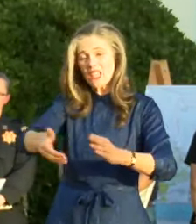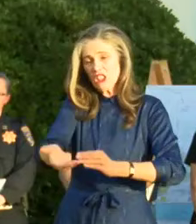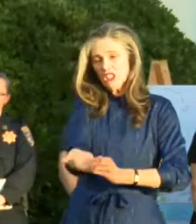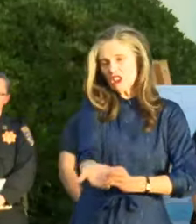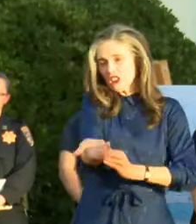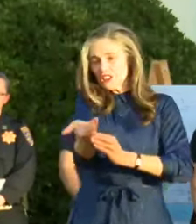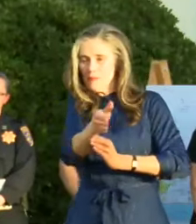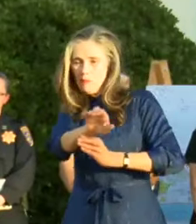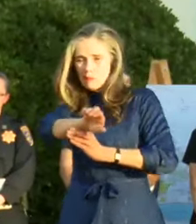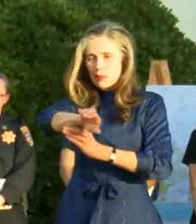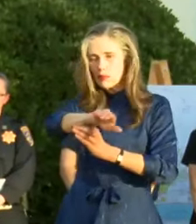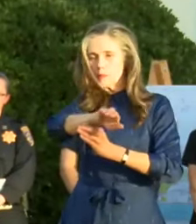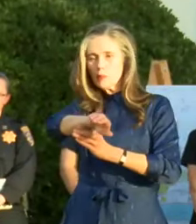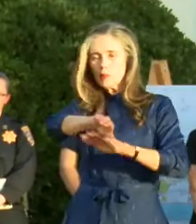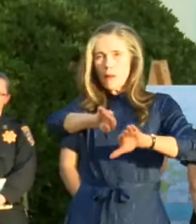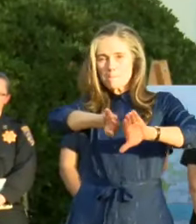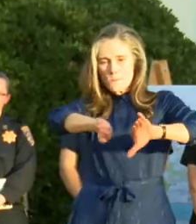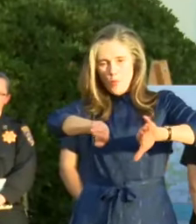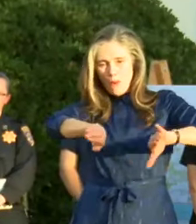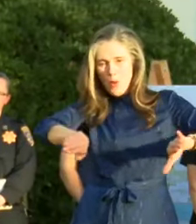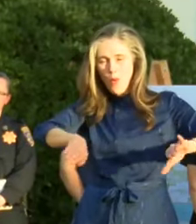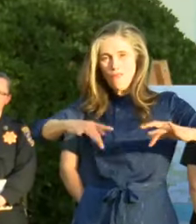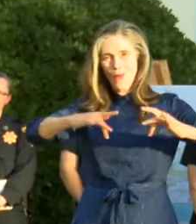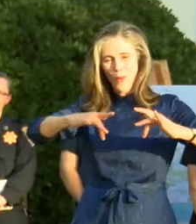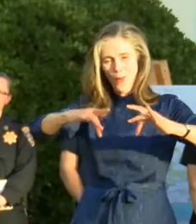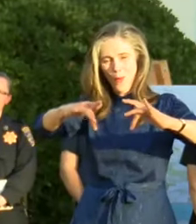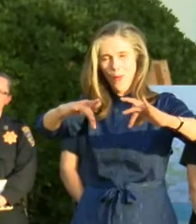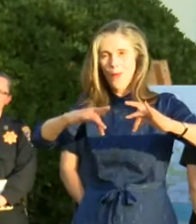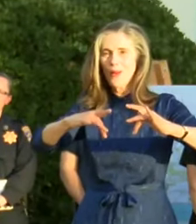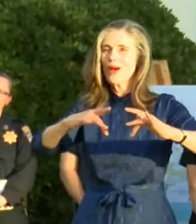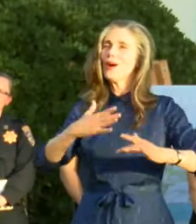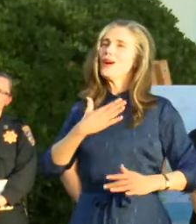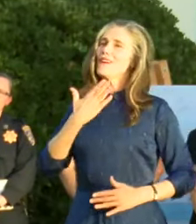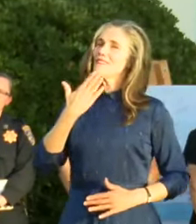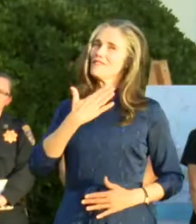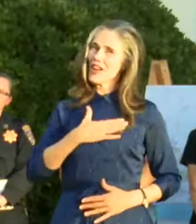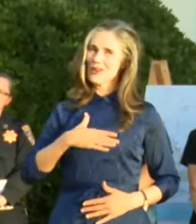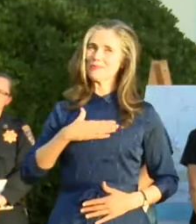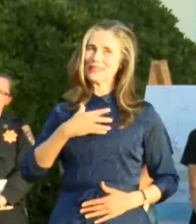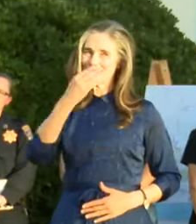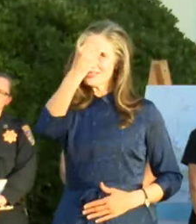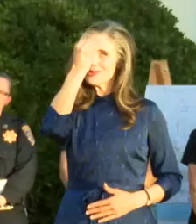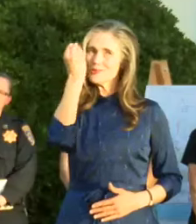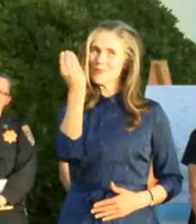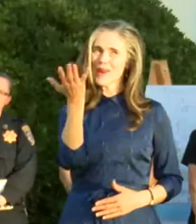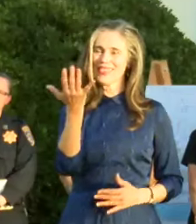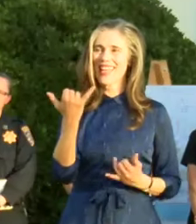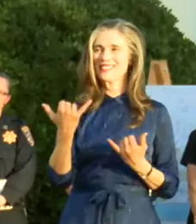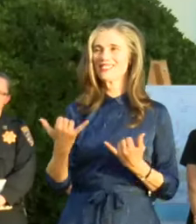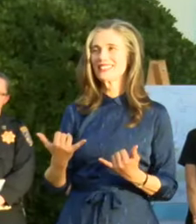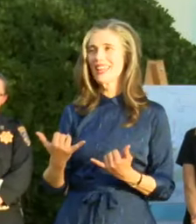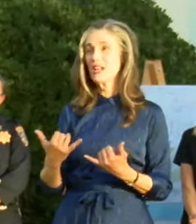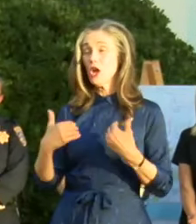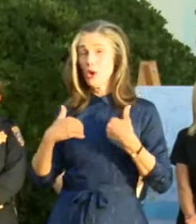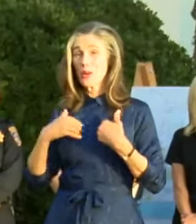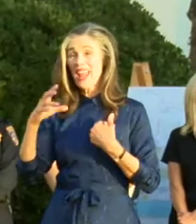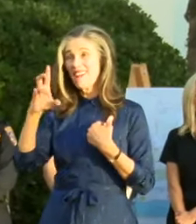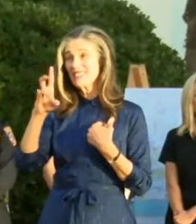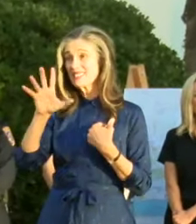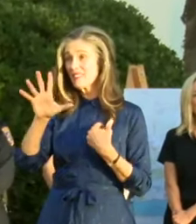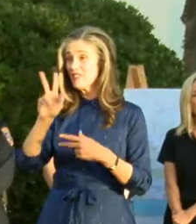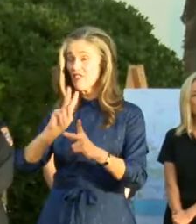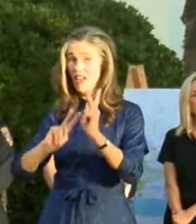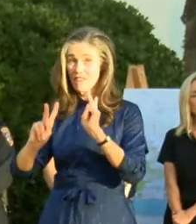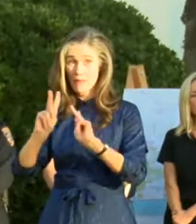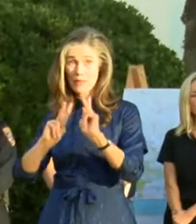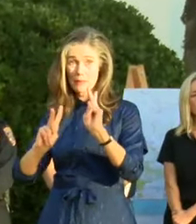to report that news today. We have 75 personnel within Caltrans working